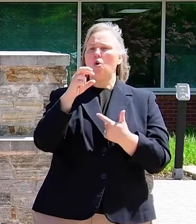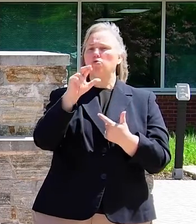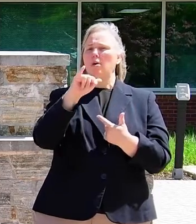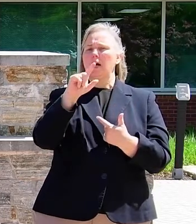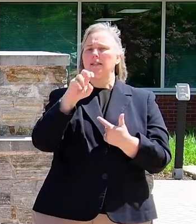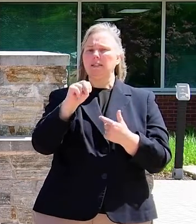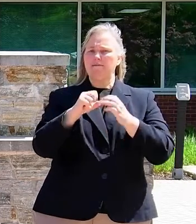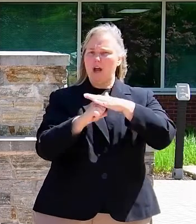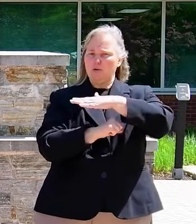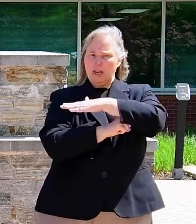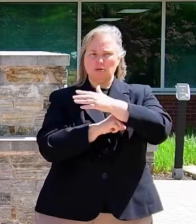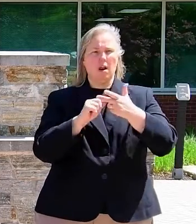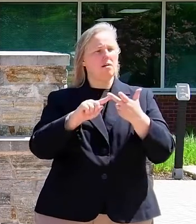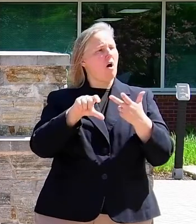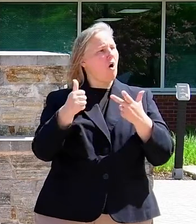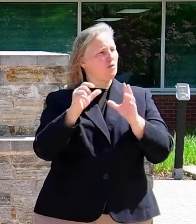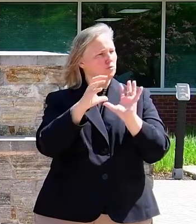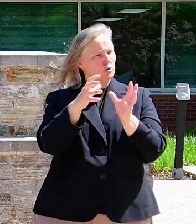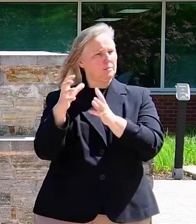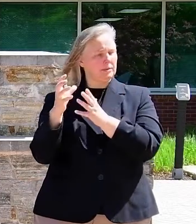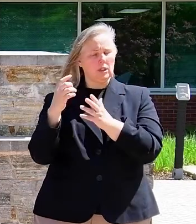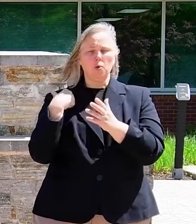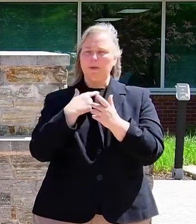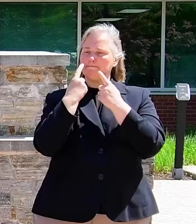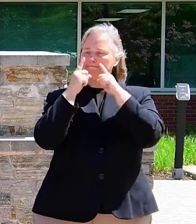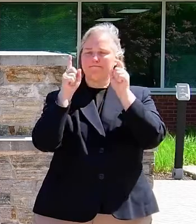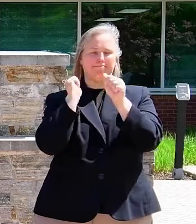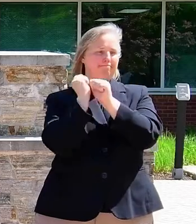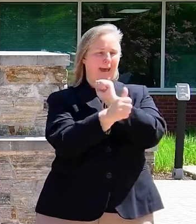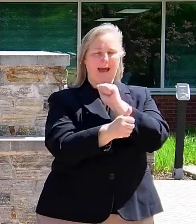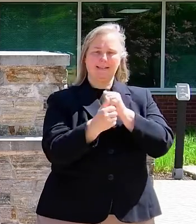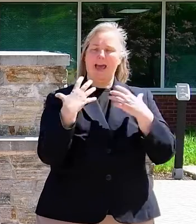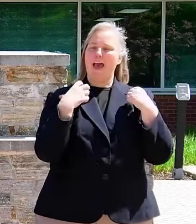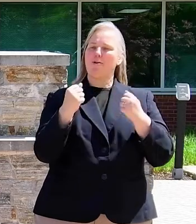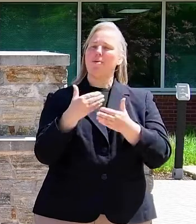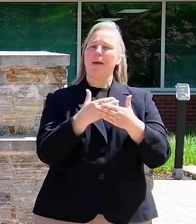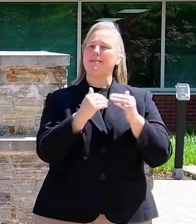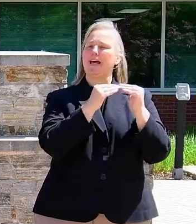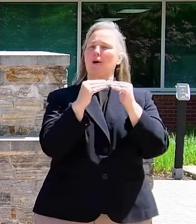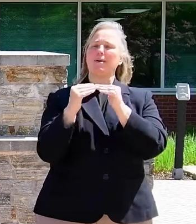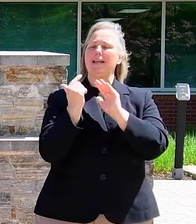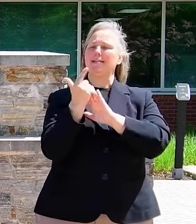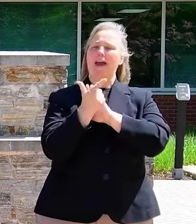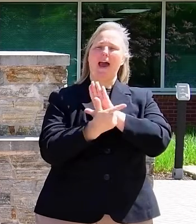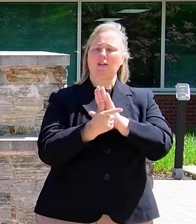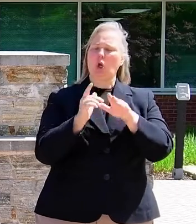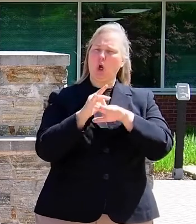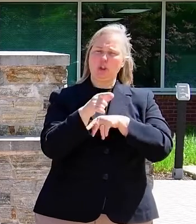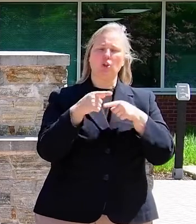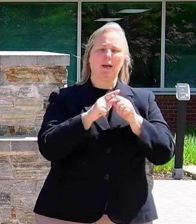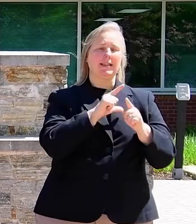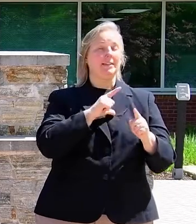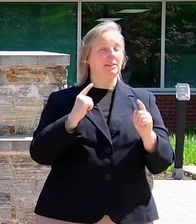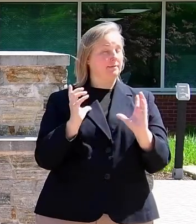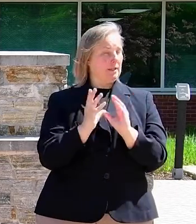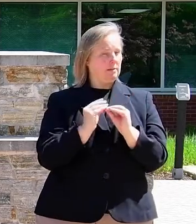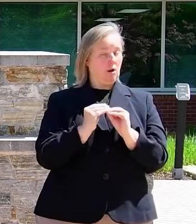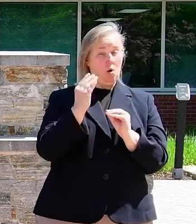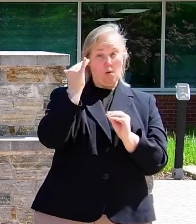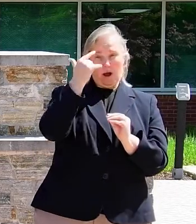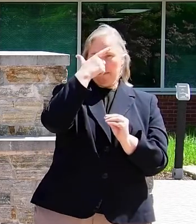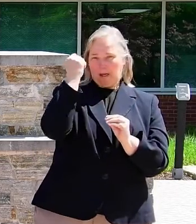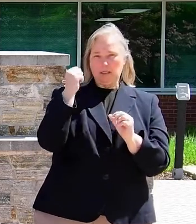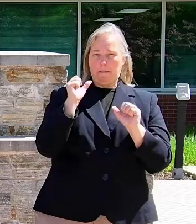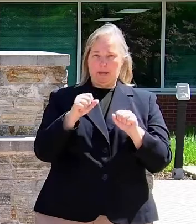Foundation and others, we were able to successfully pass the Healthy Babies Equity Act early during the legislative session because of the possibility